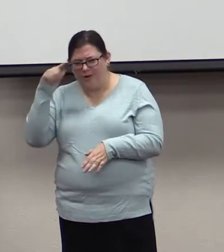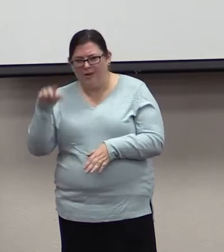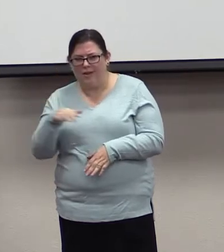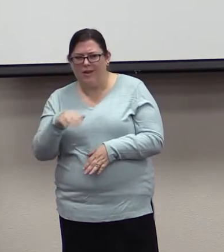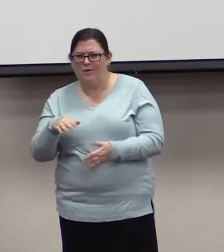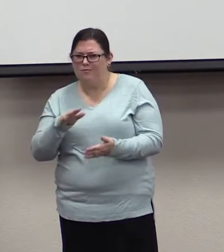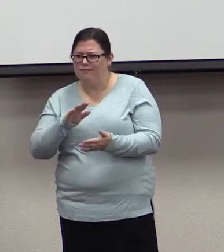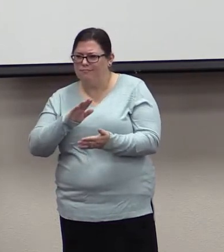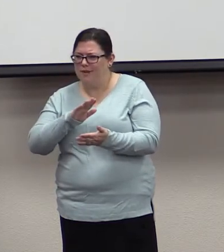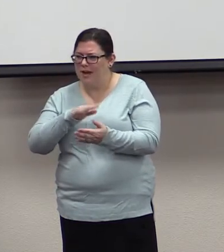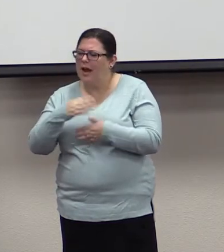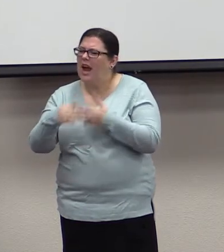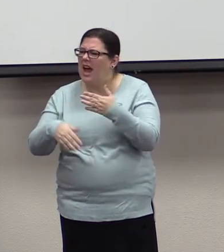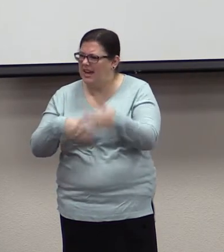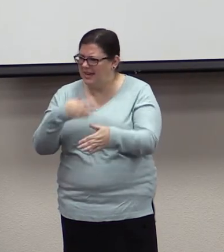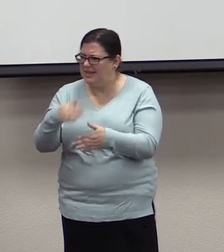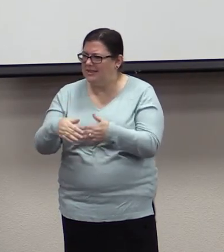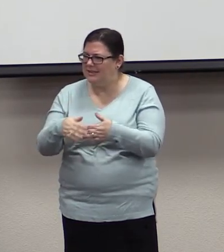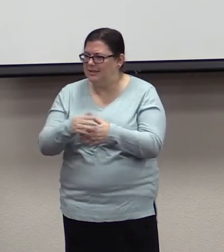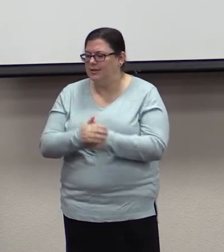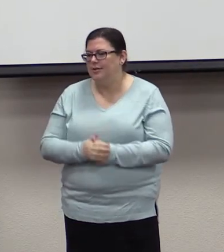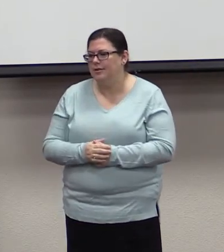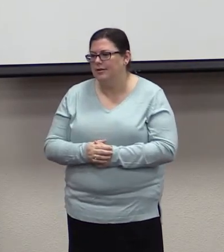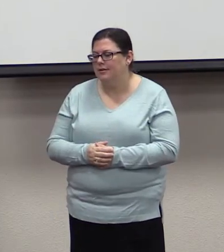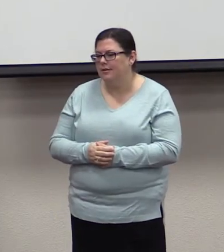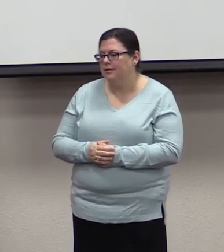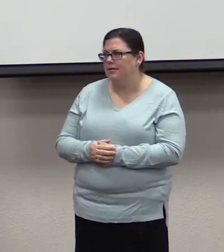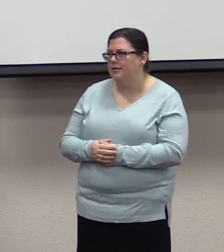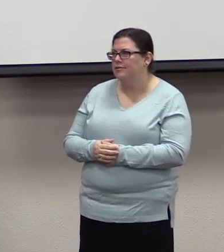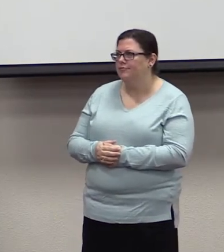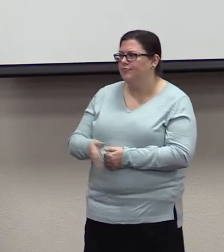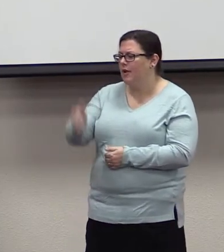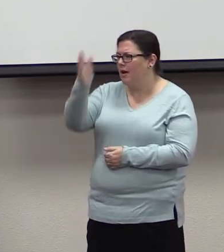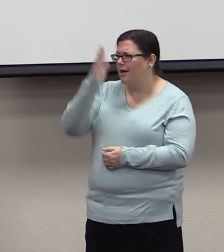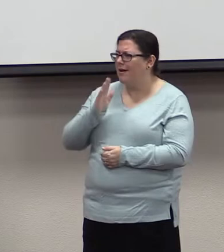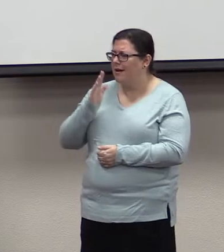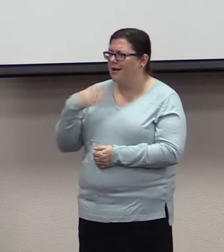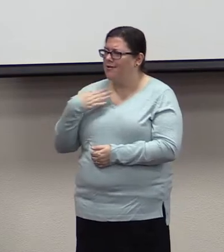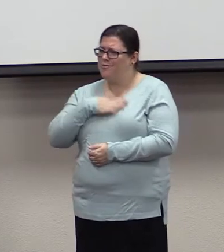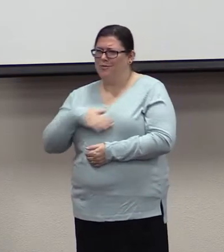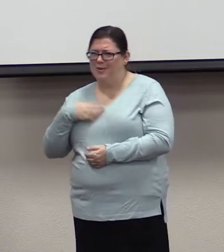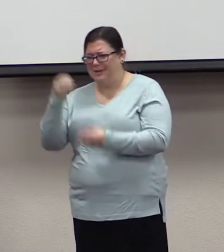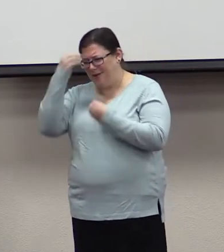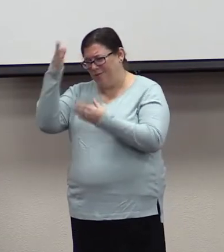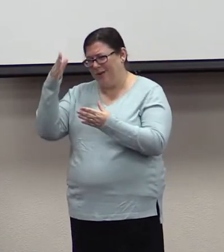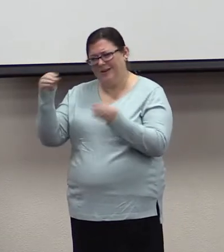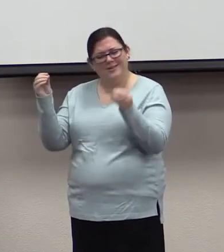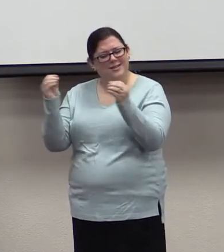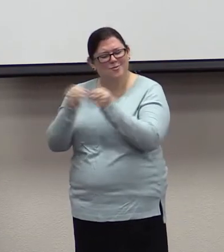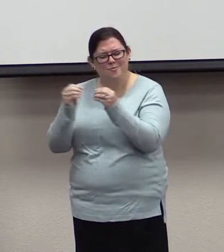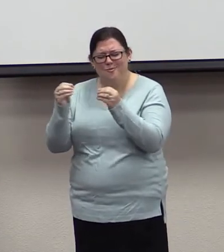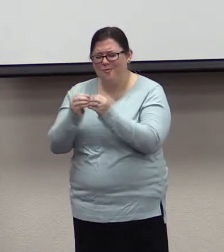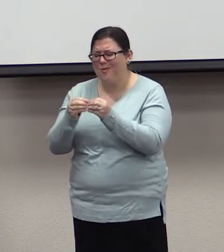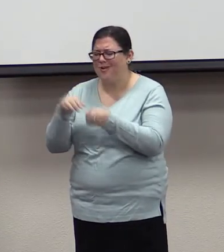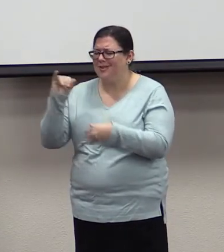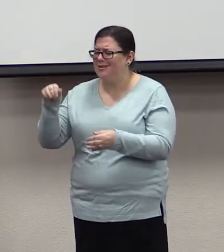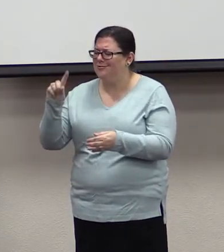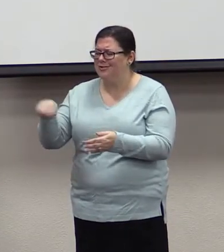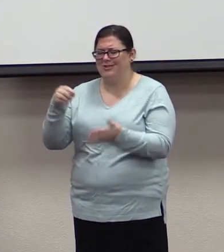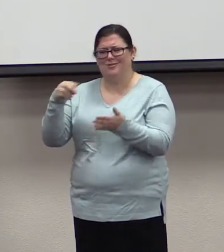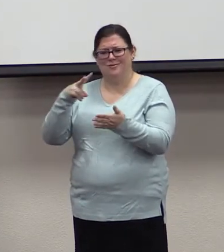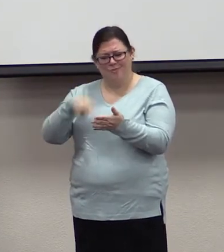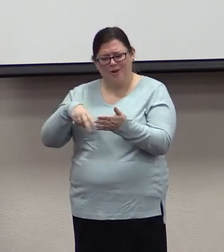God-pleasing obedience is a lot more than read your Bible. It's respect.